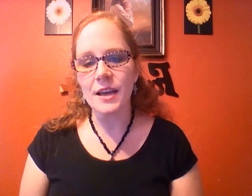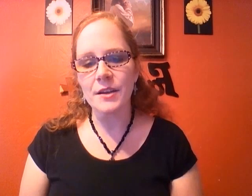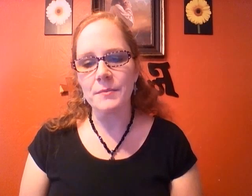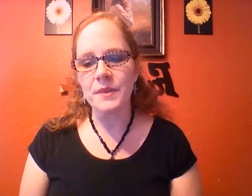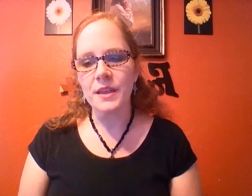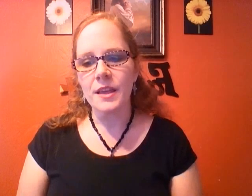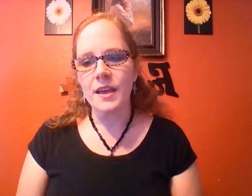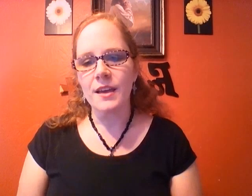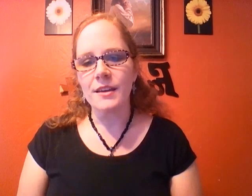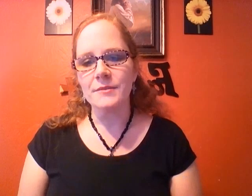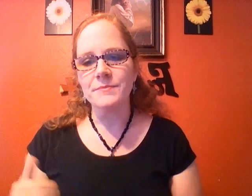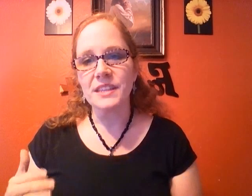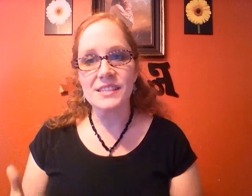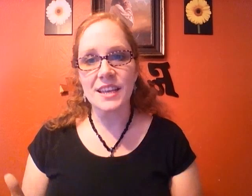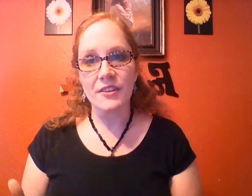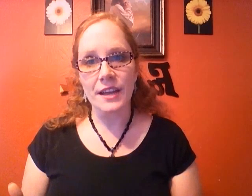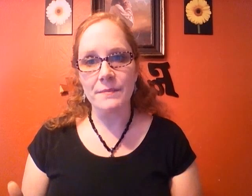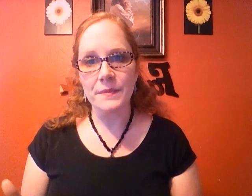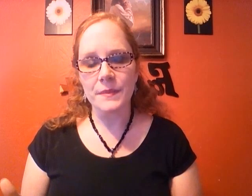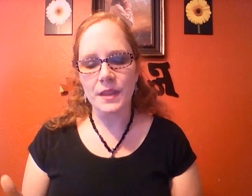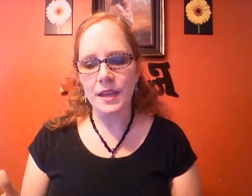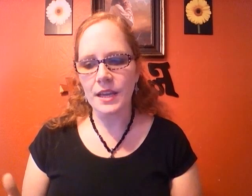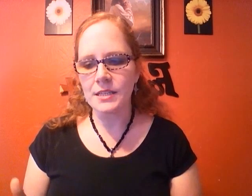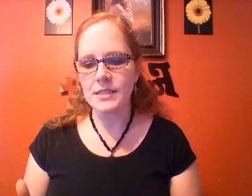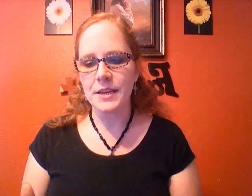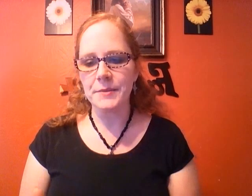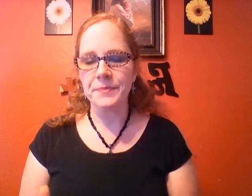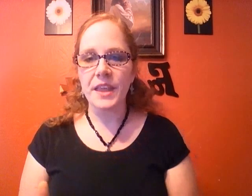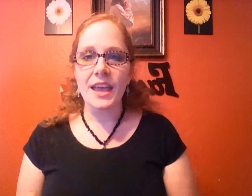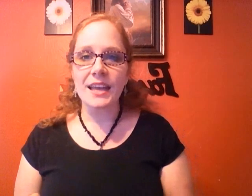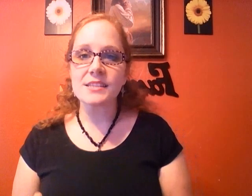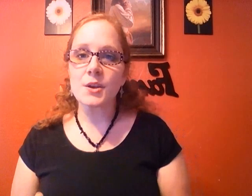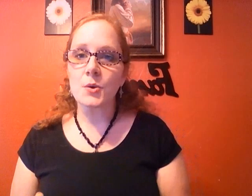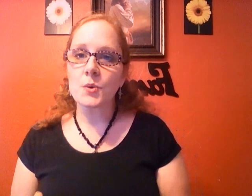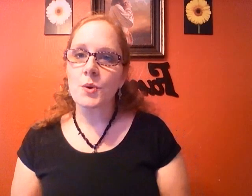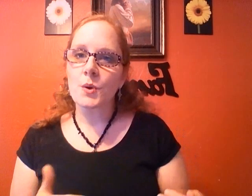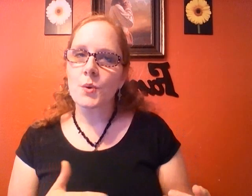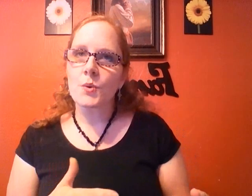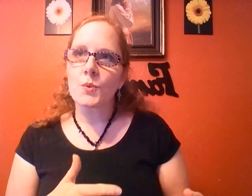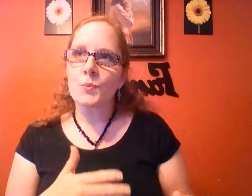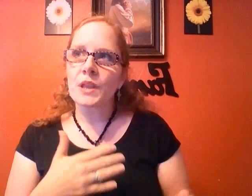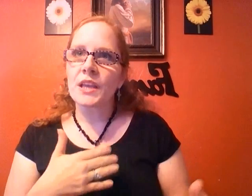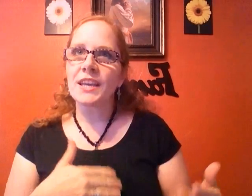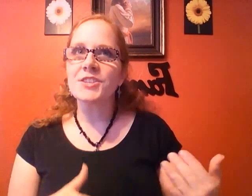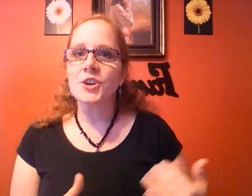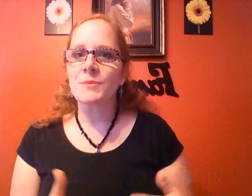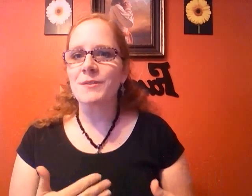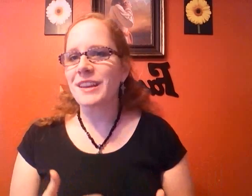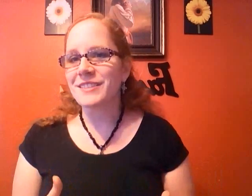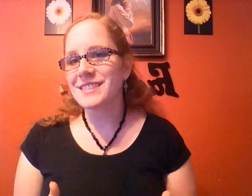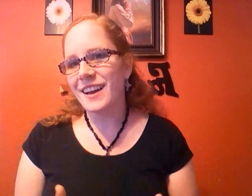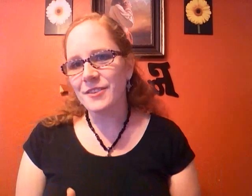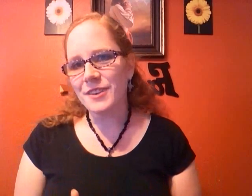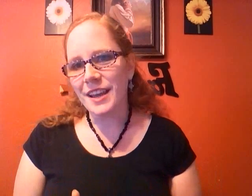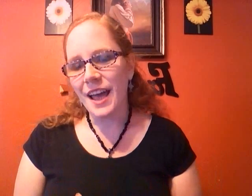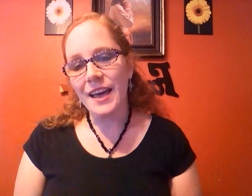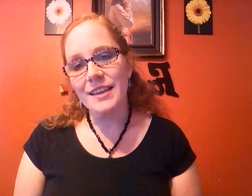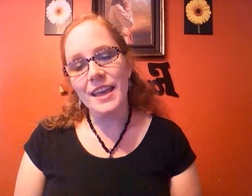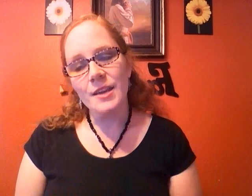CRA and and so he showed me when I was young when I had a